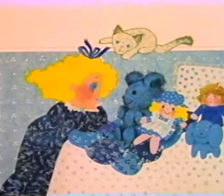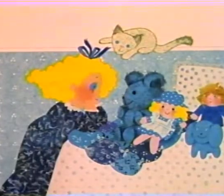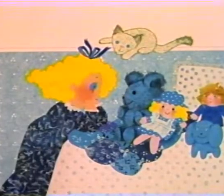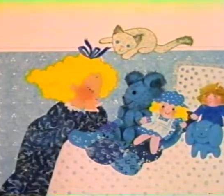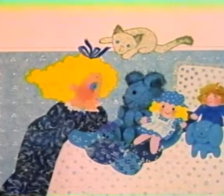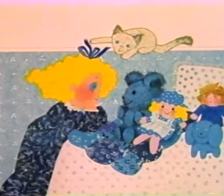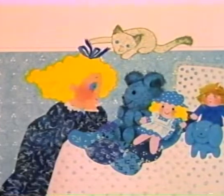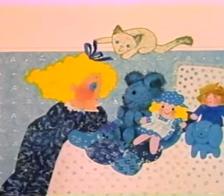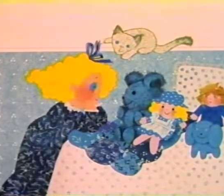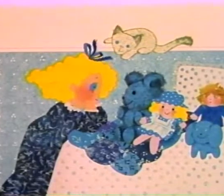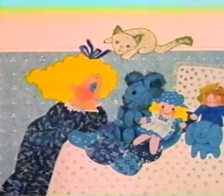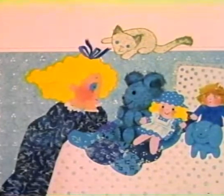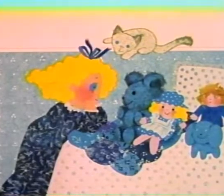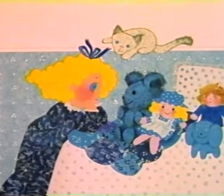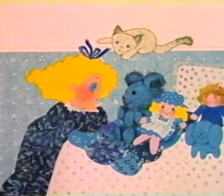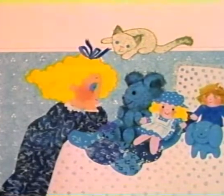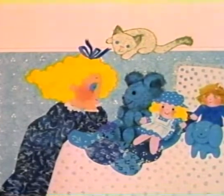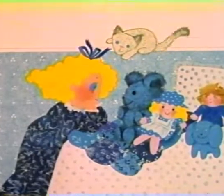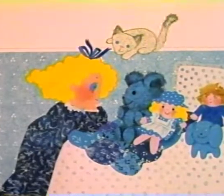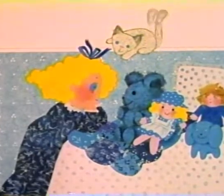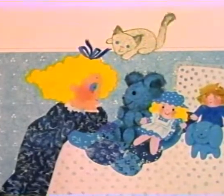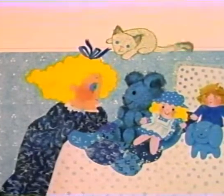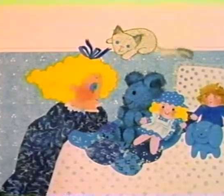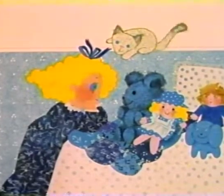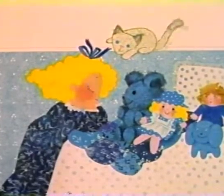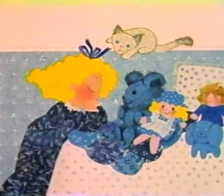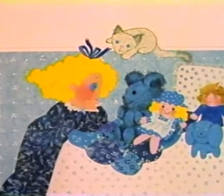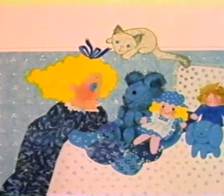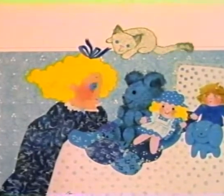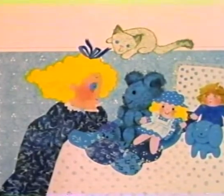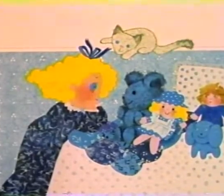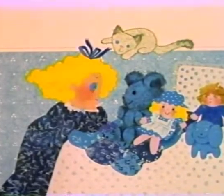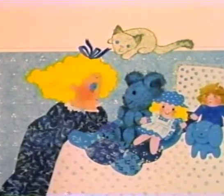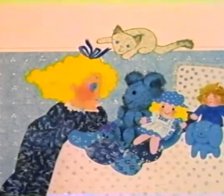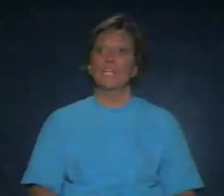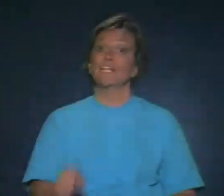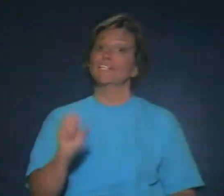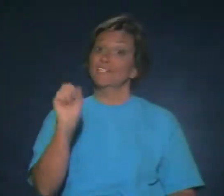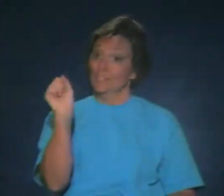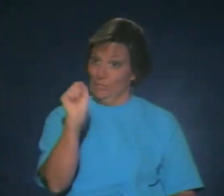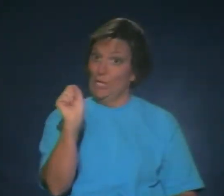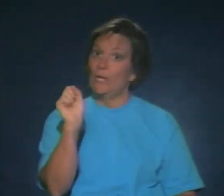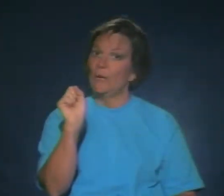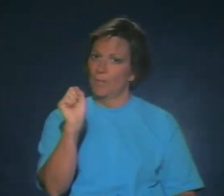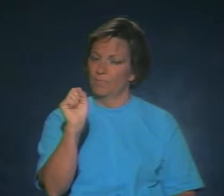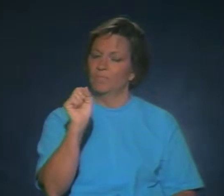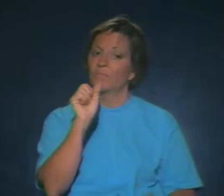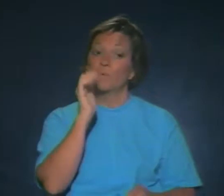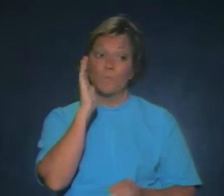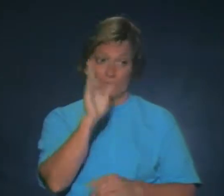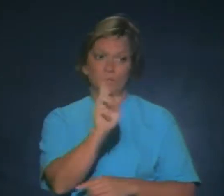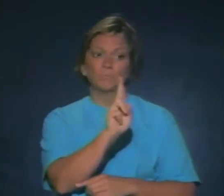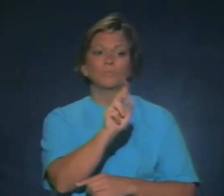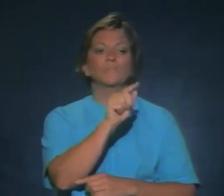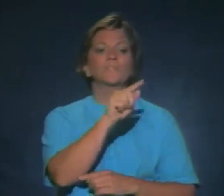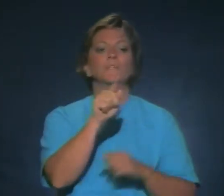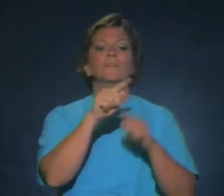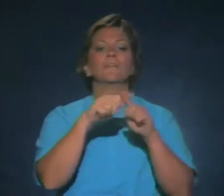Everything should not be blue. What should I do? Sue will use other colors, too.